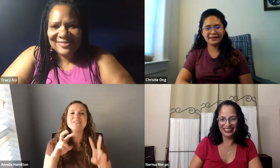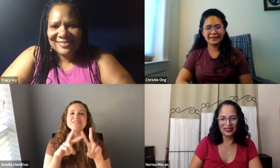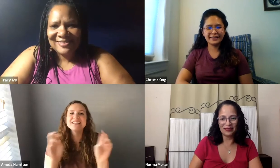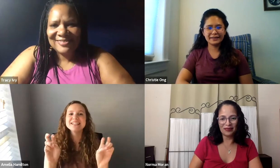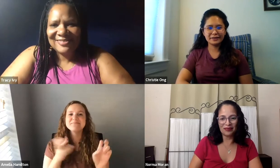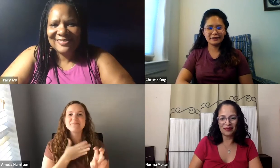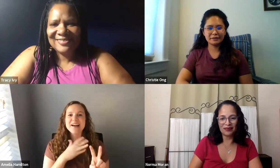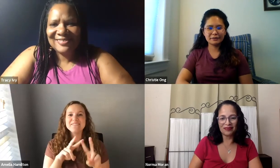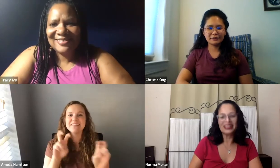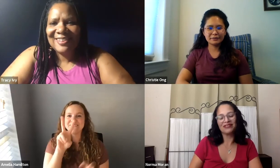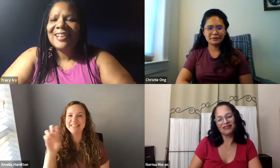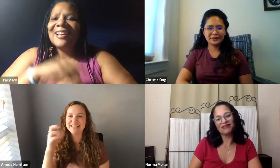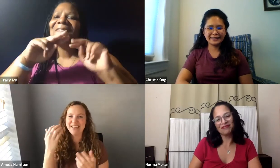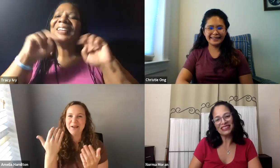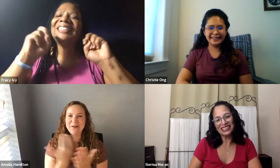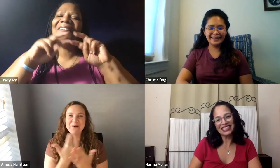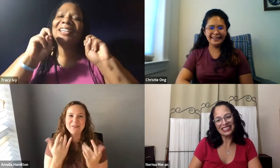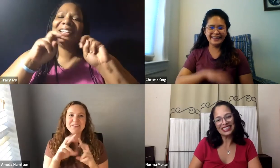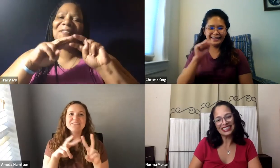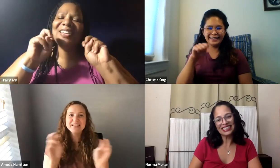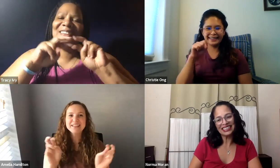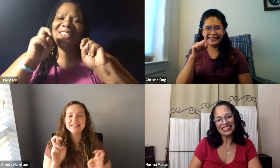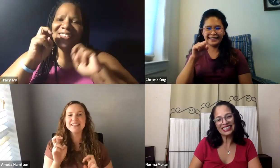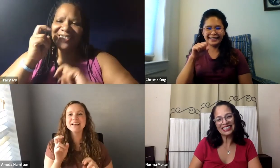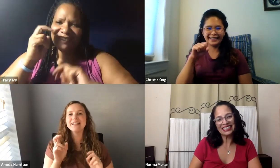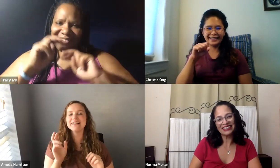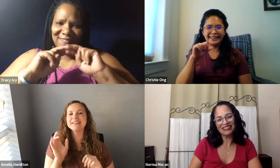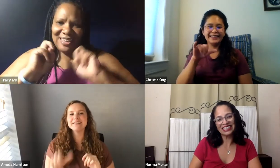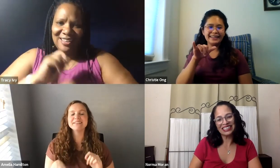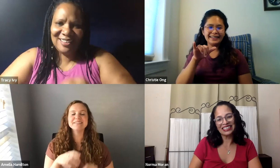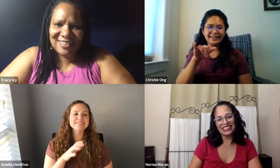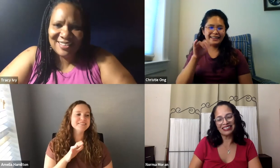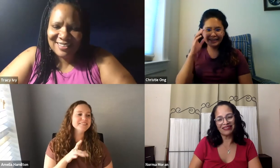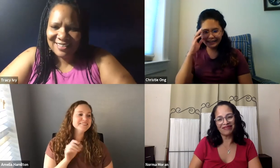okay. Mine was this. Know the new ASL slang.